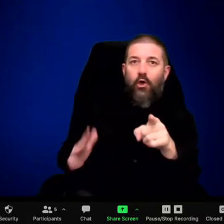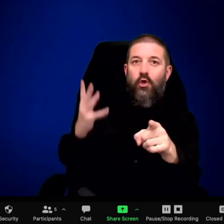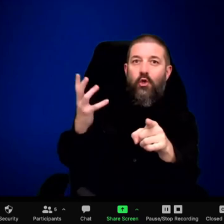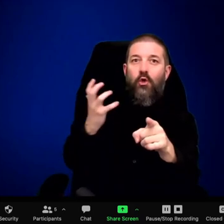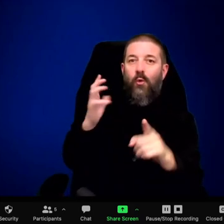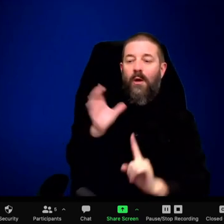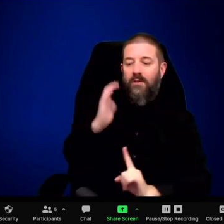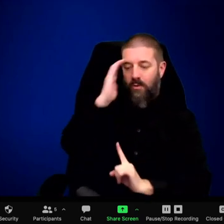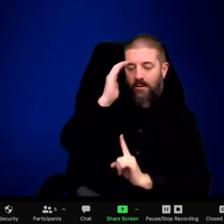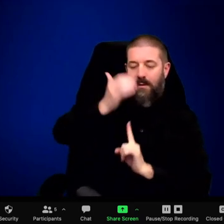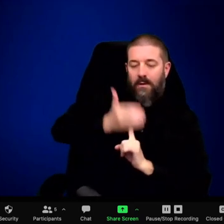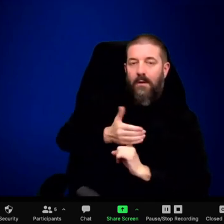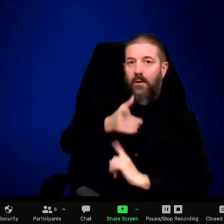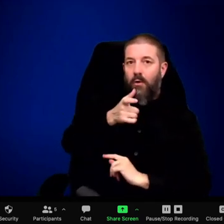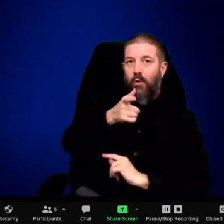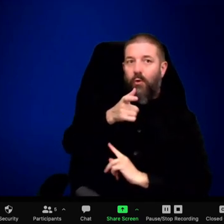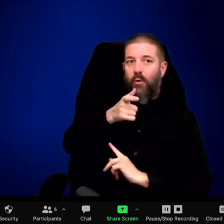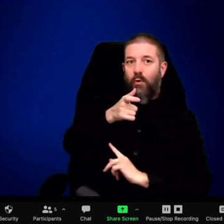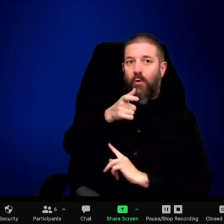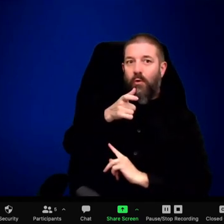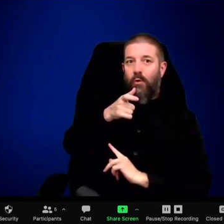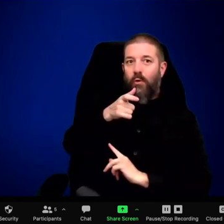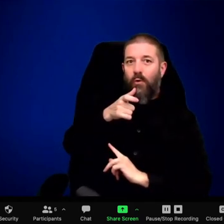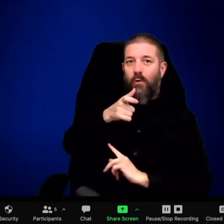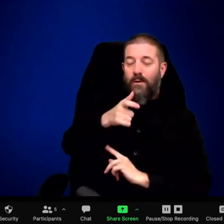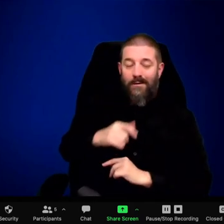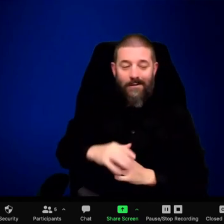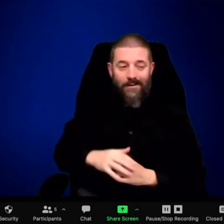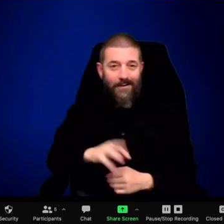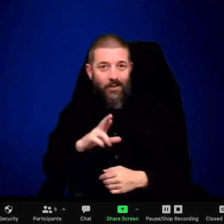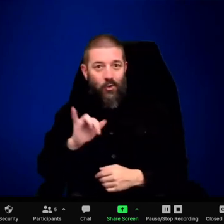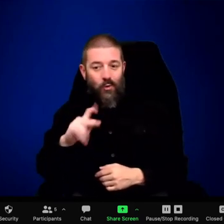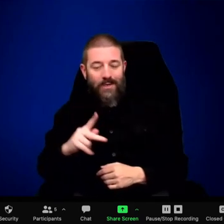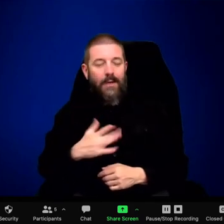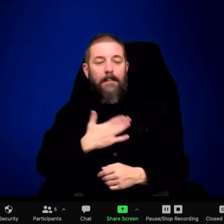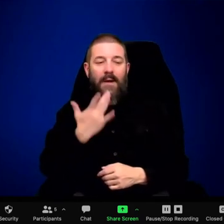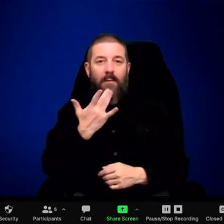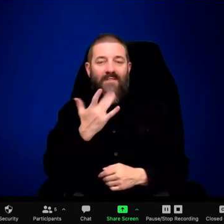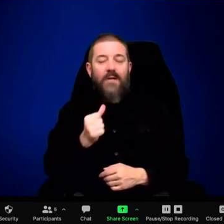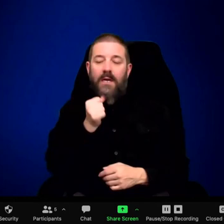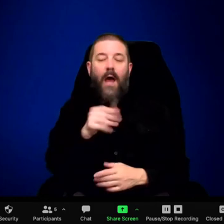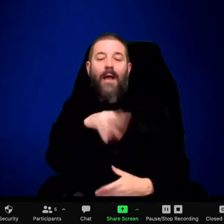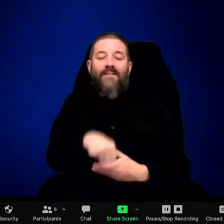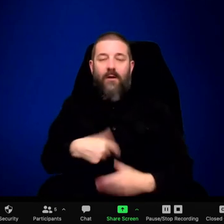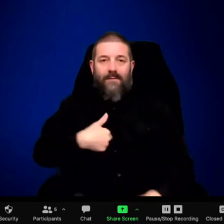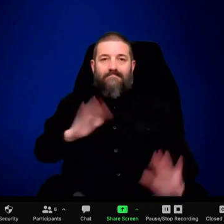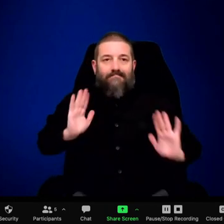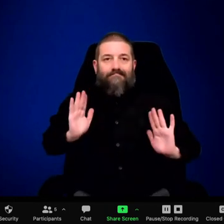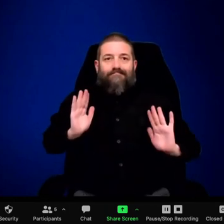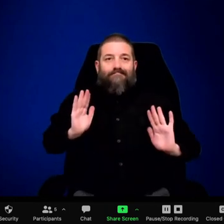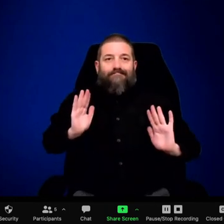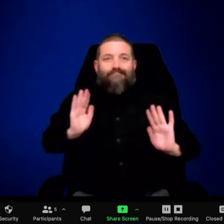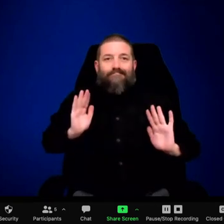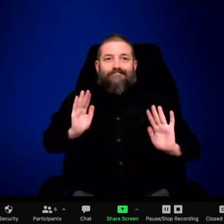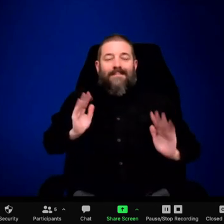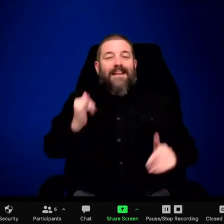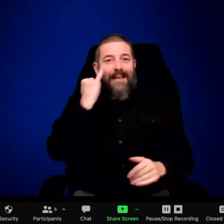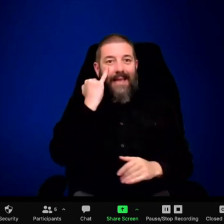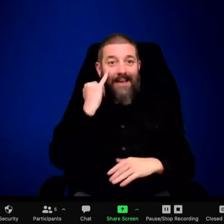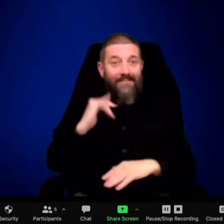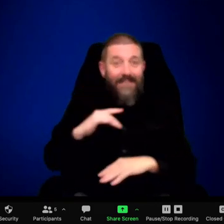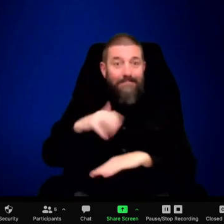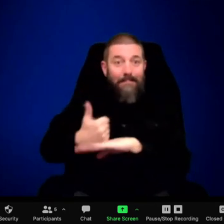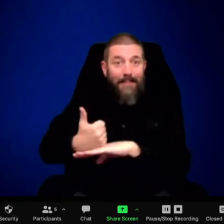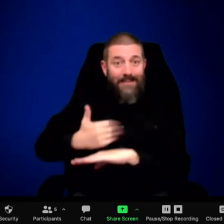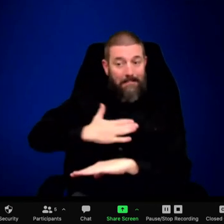been a big bestseller. Leonardo DiCaprio bought the rights to that book to turn it into a movie. And for those of you that have read